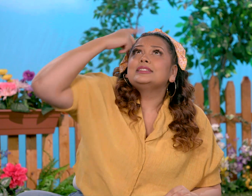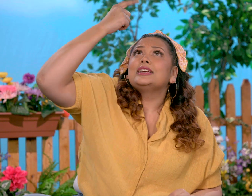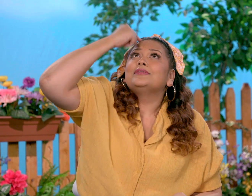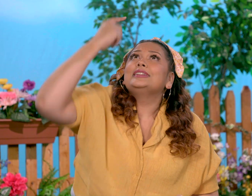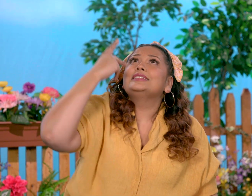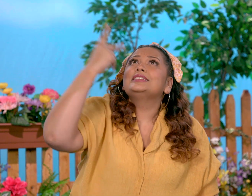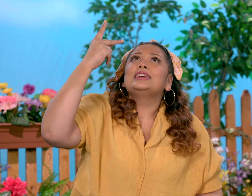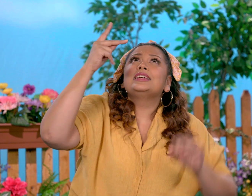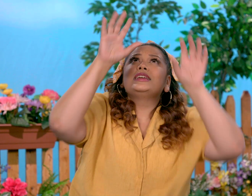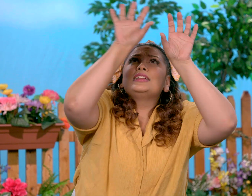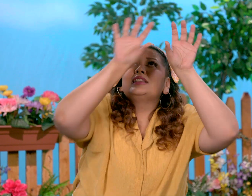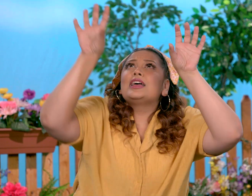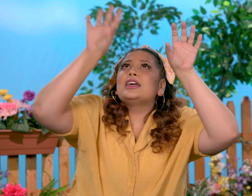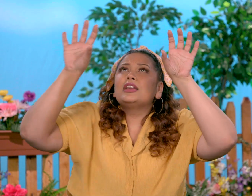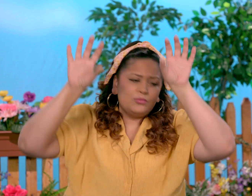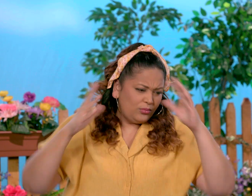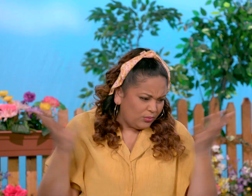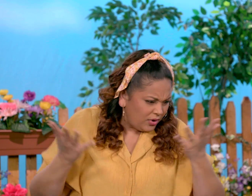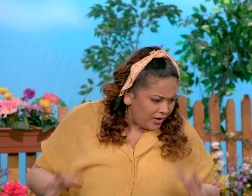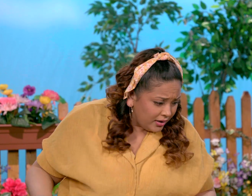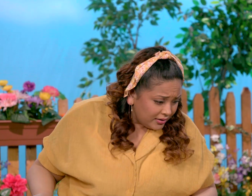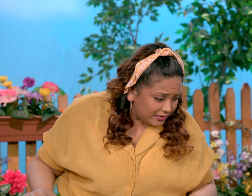Stuffy sees a cloud, what shape is it?